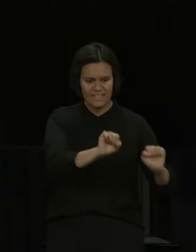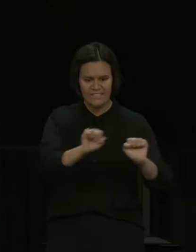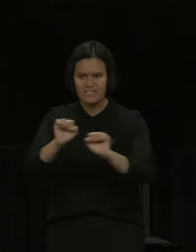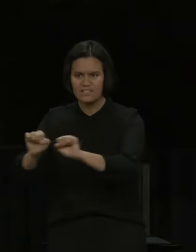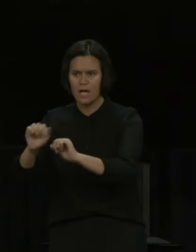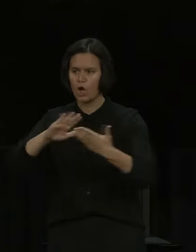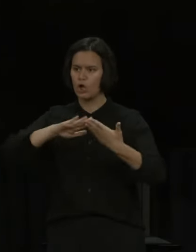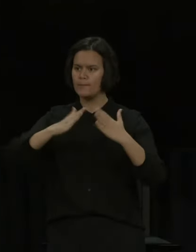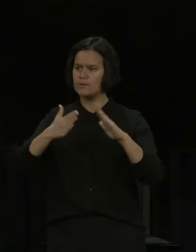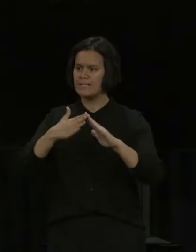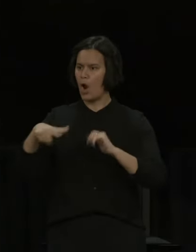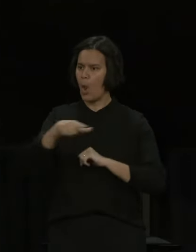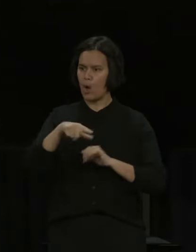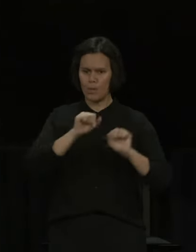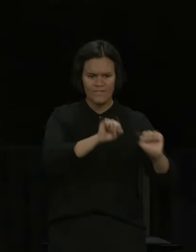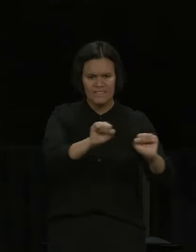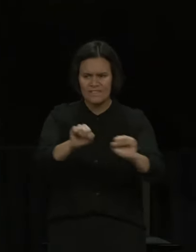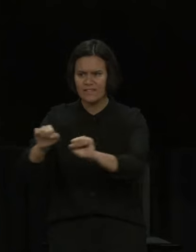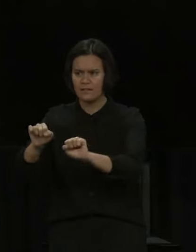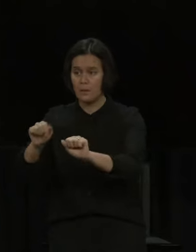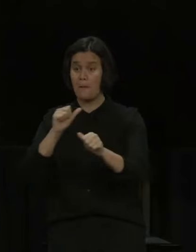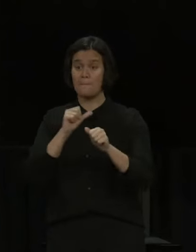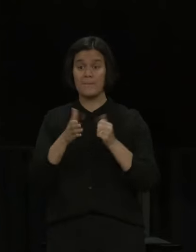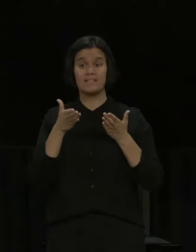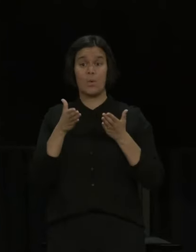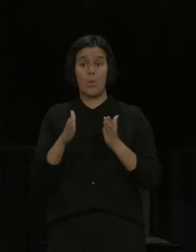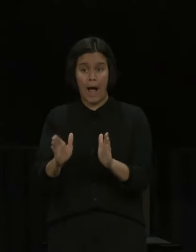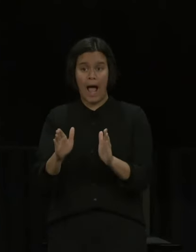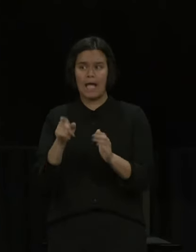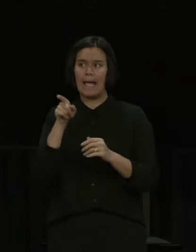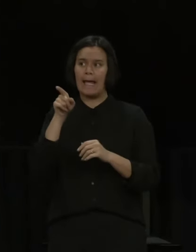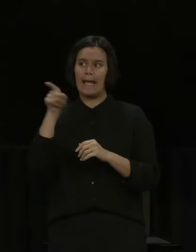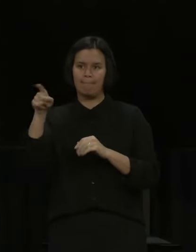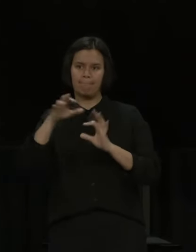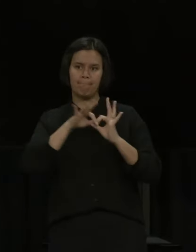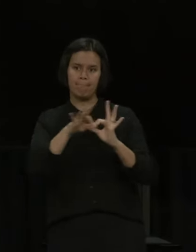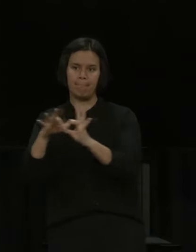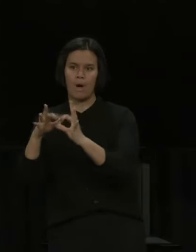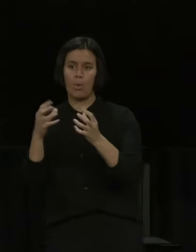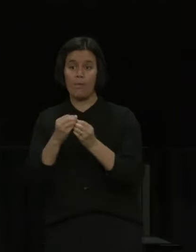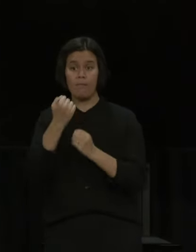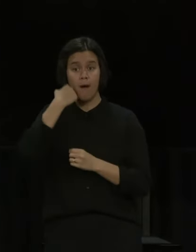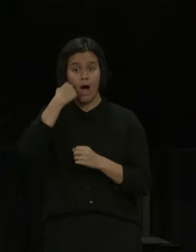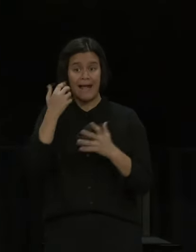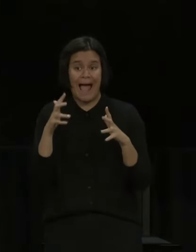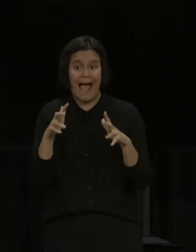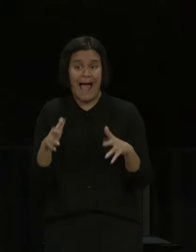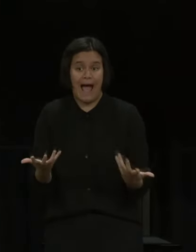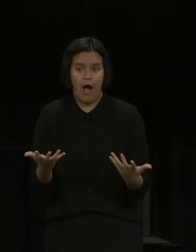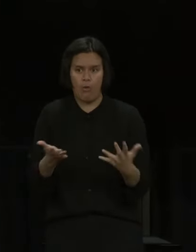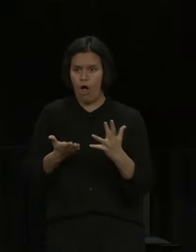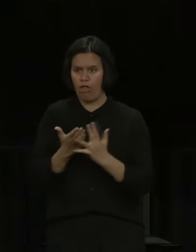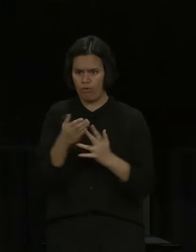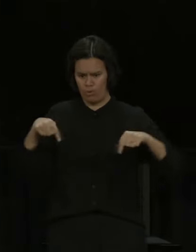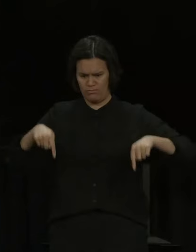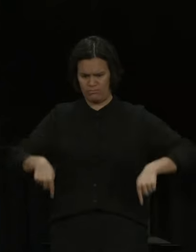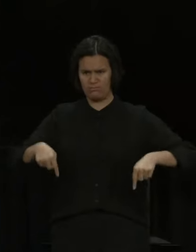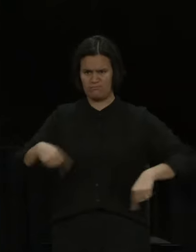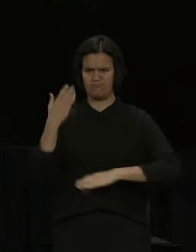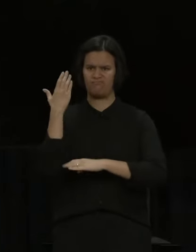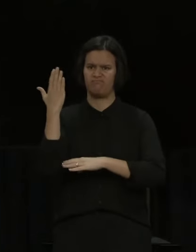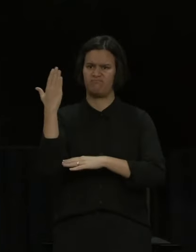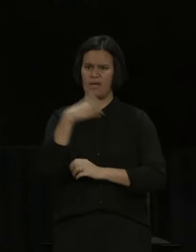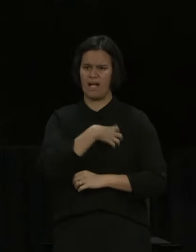think aware that this isn't necessarily the best way for him to do that, that there are other ways including direct engagement with Maori media and with other